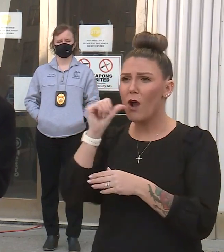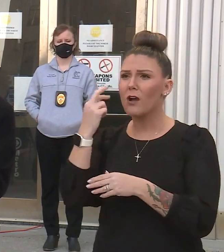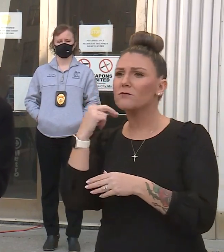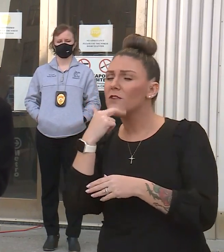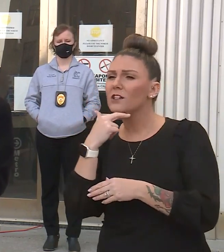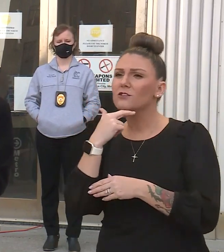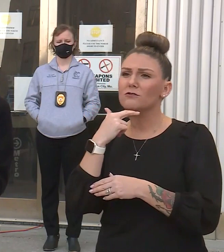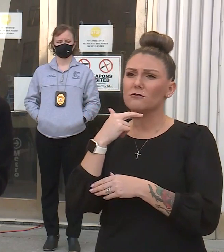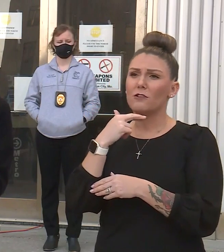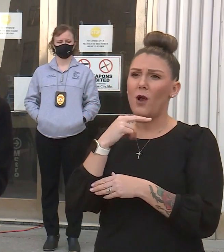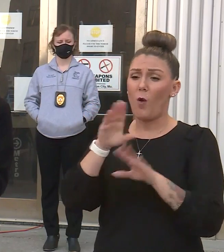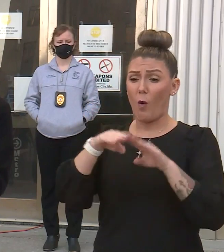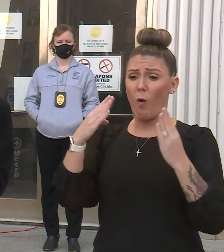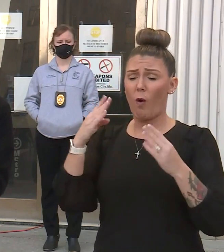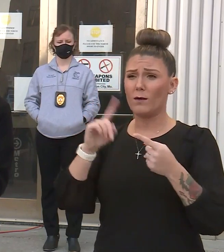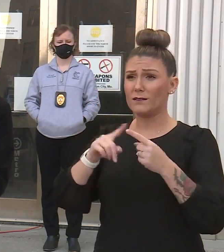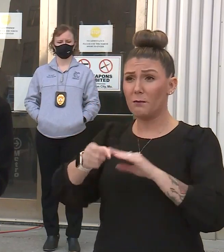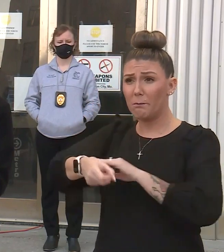until midnight.